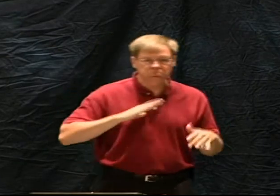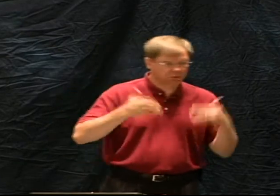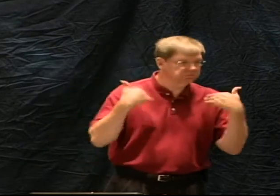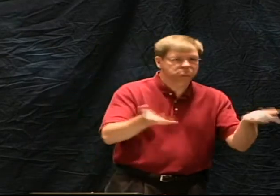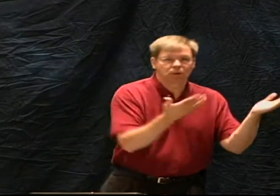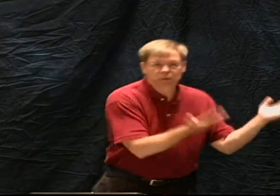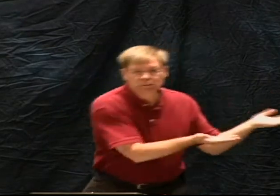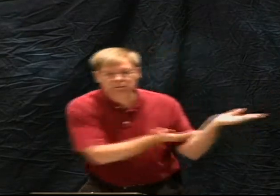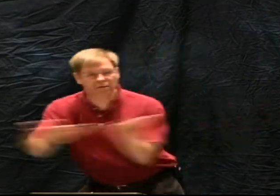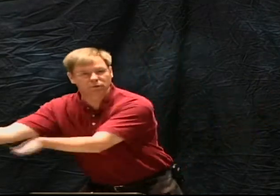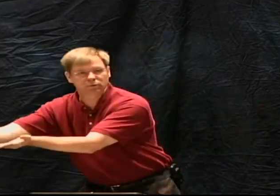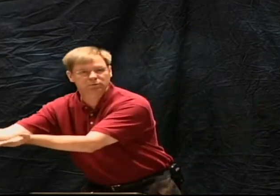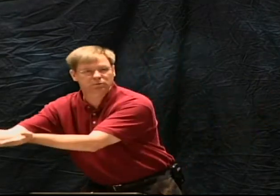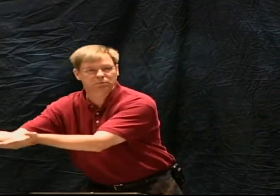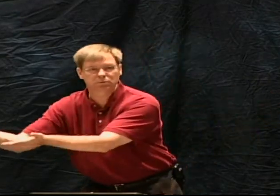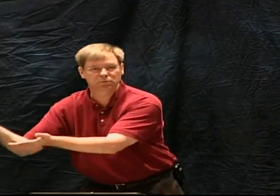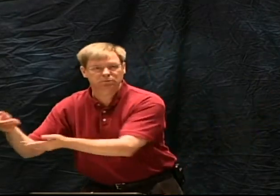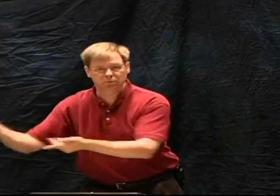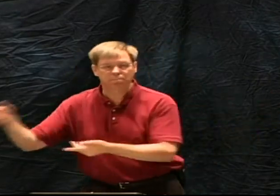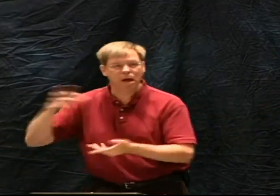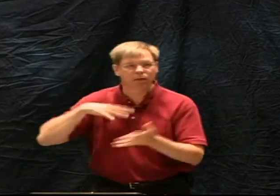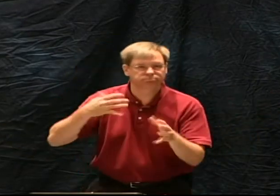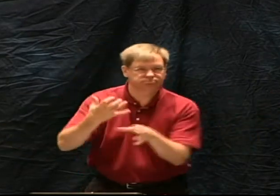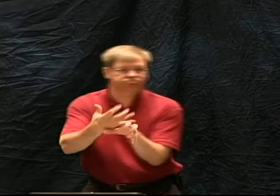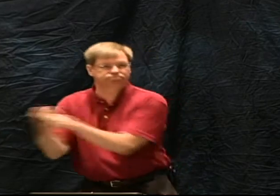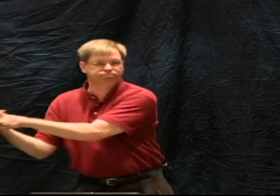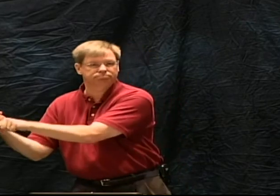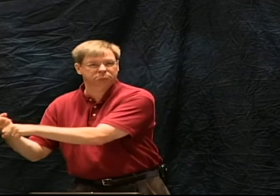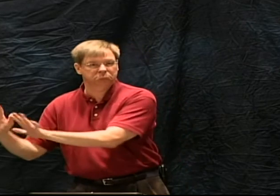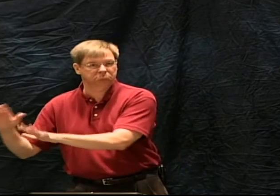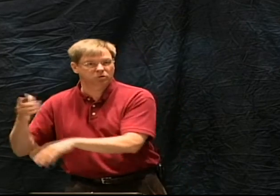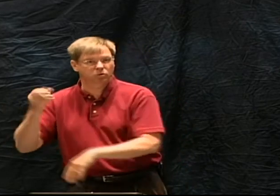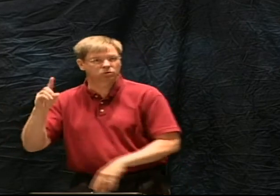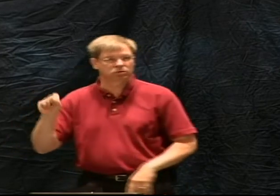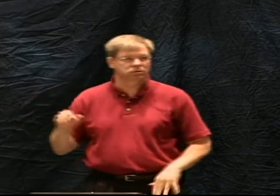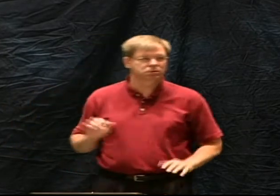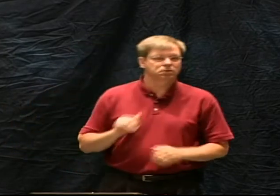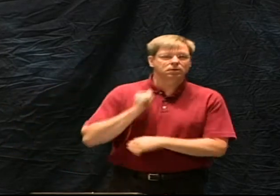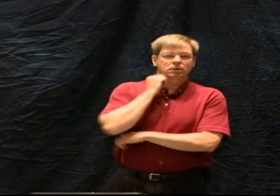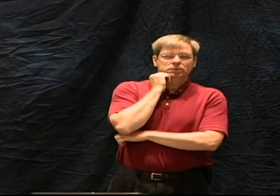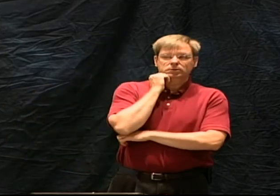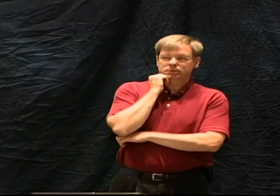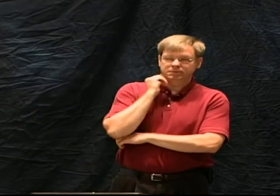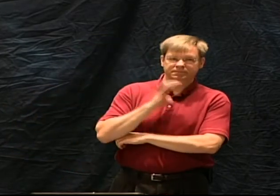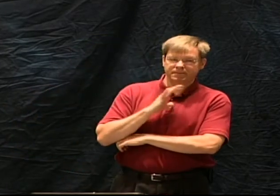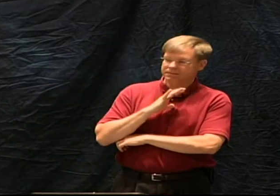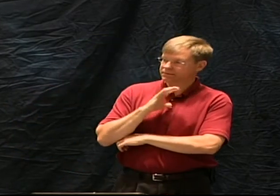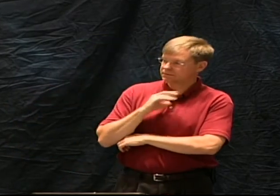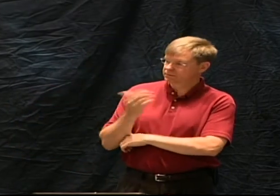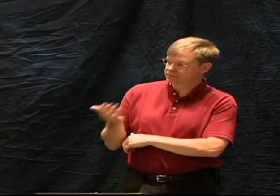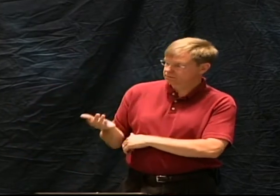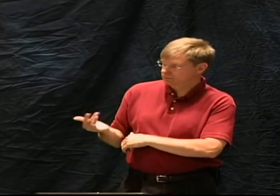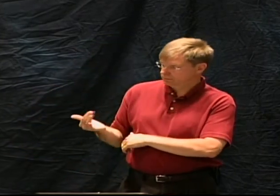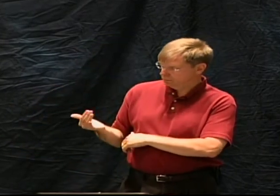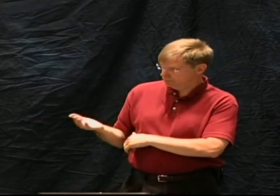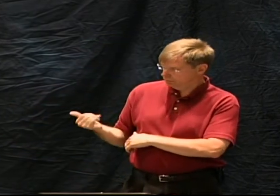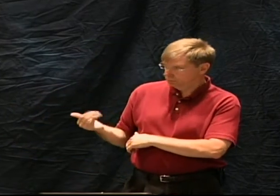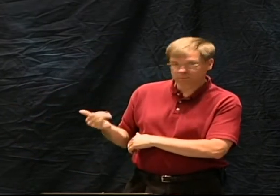And so they accepted the credit and turned the goods over to the person because of that telegram saying that their note was good for any